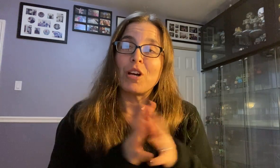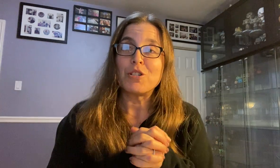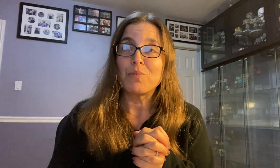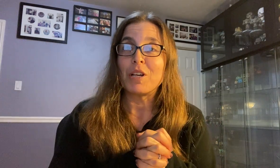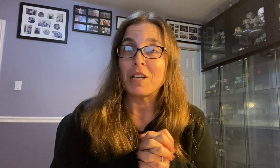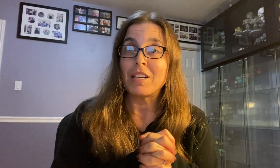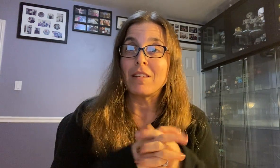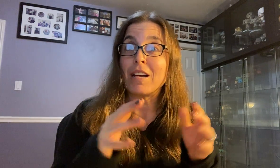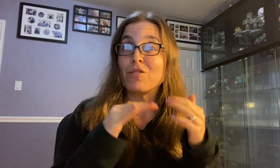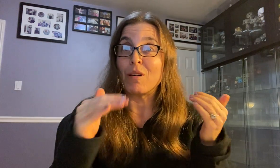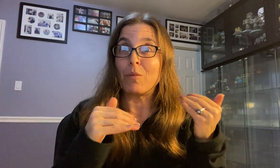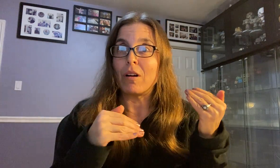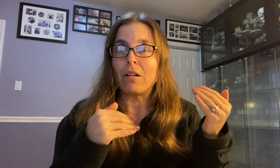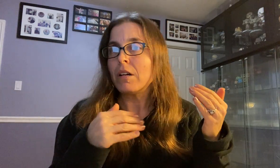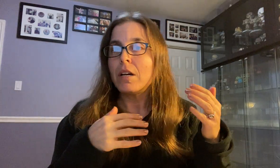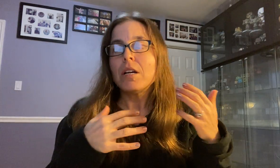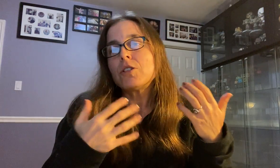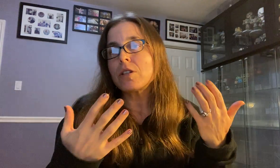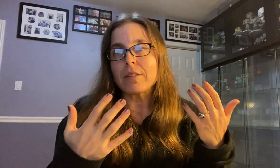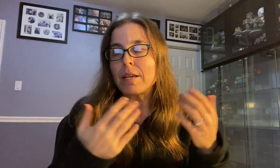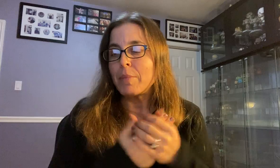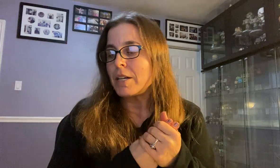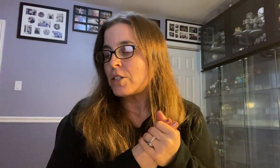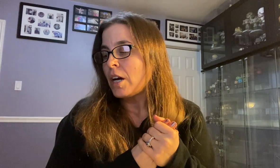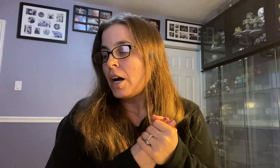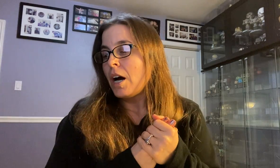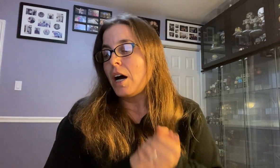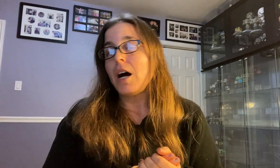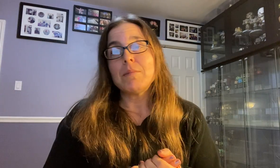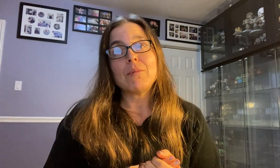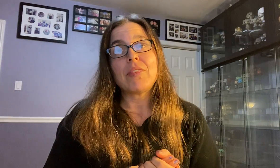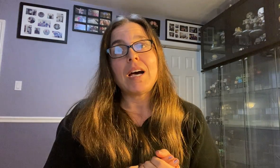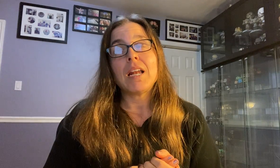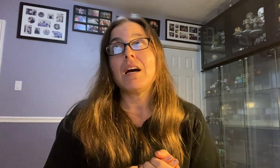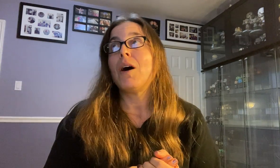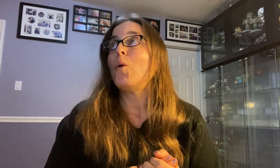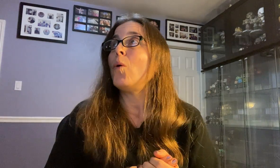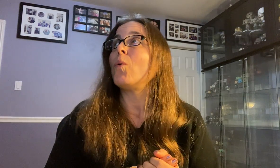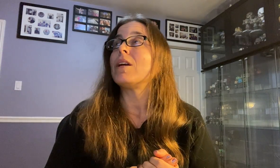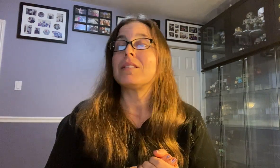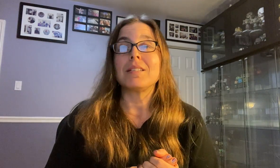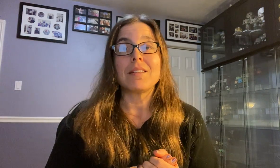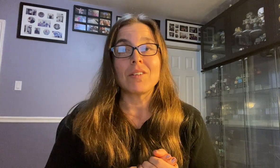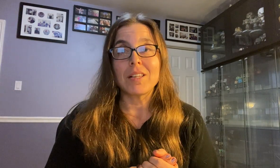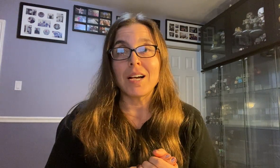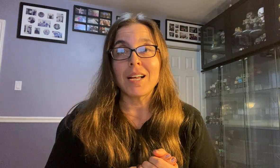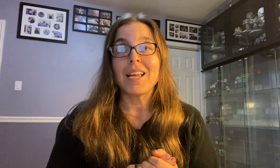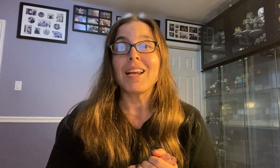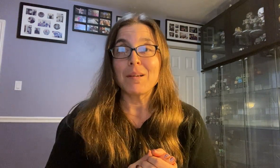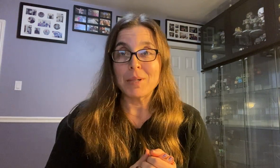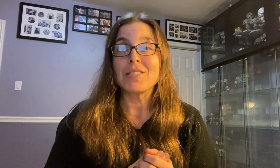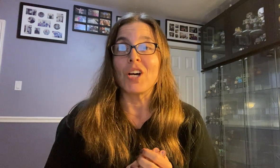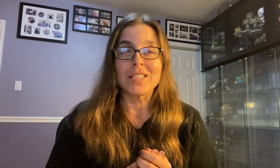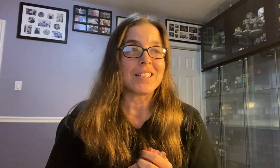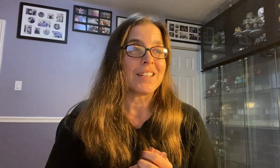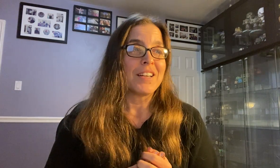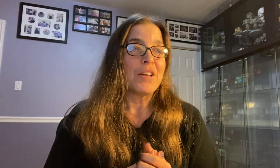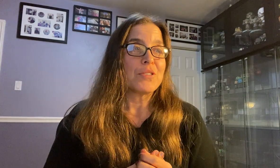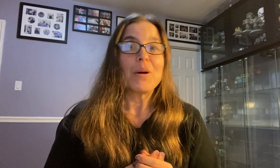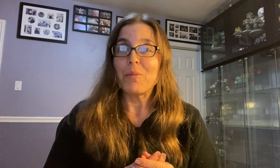I just want you to hear that so that we're all just on the same page. Um, and with that, Oh, what is it? Seven o'clock and I'm exhausted. So I will